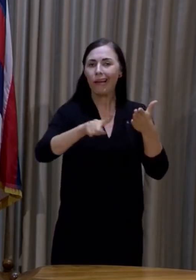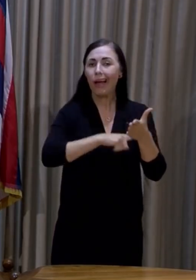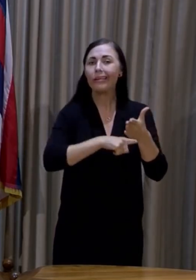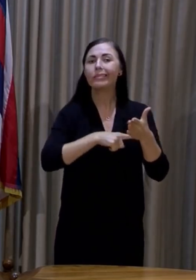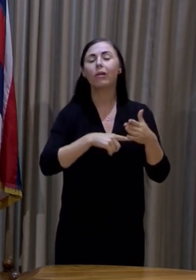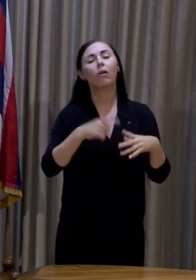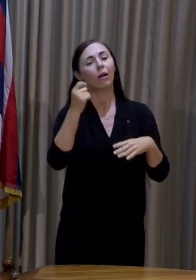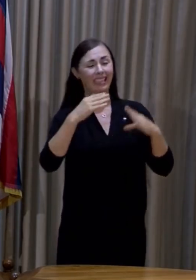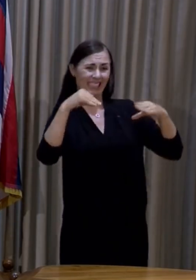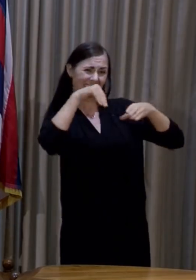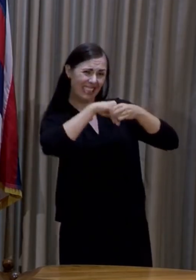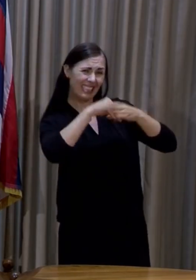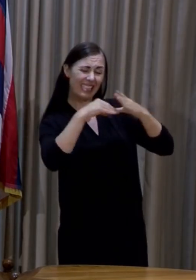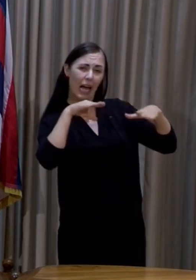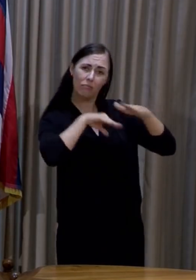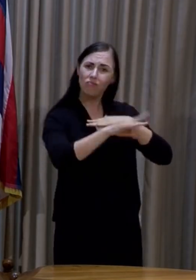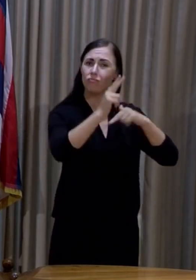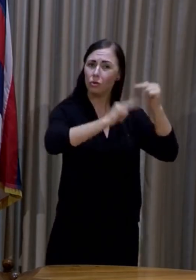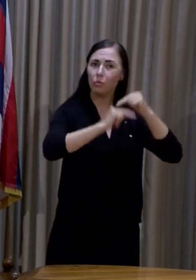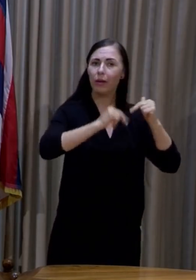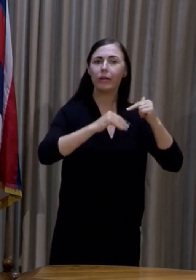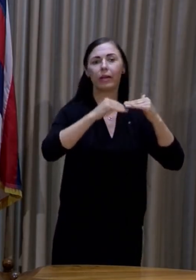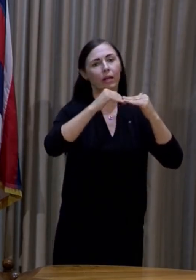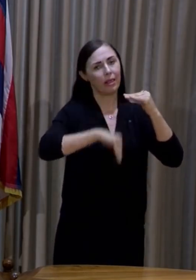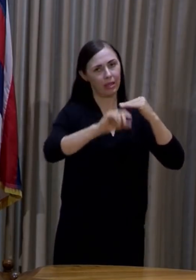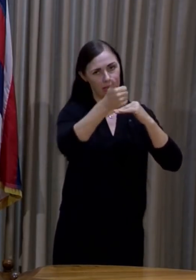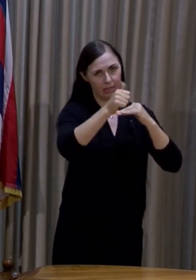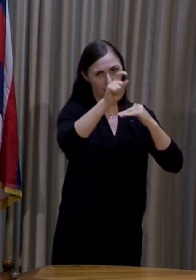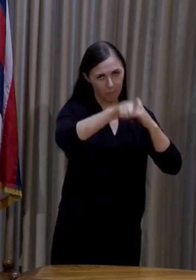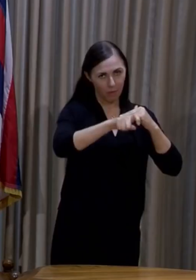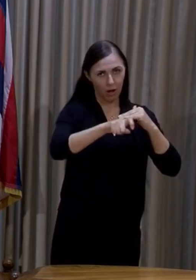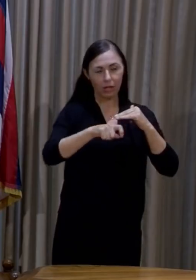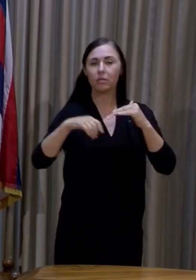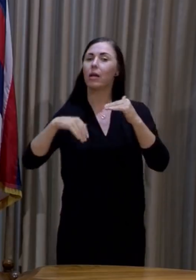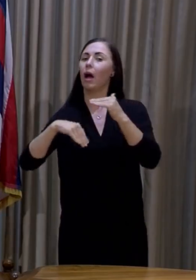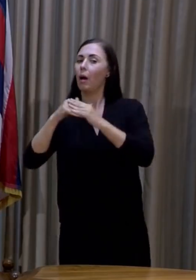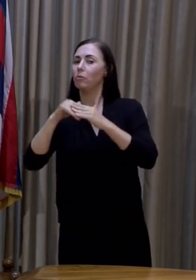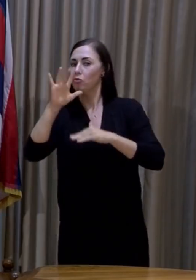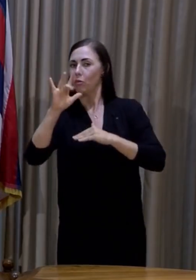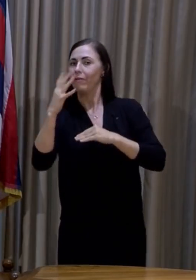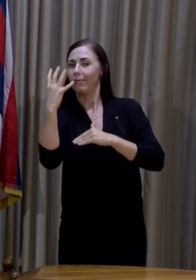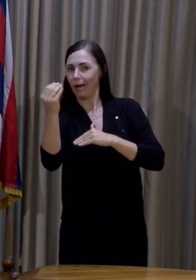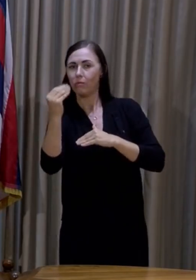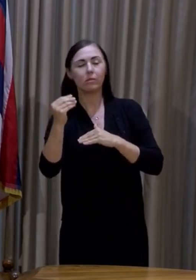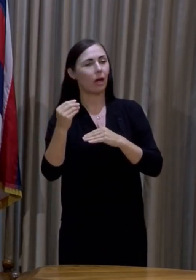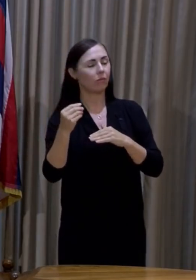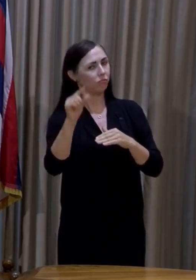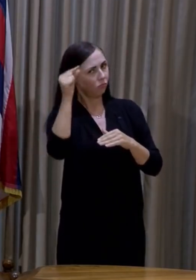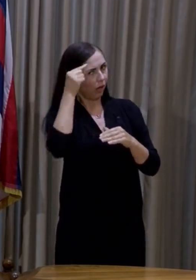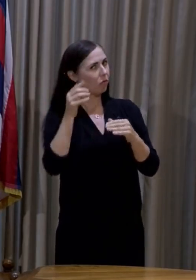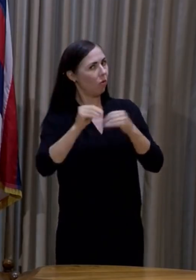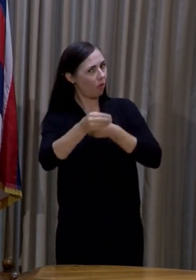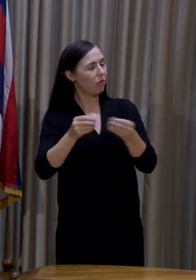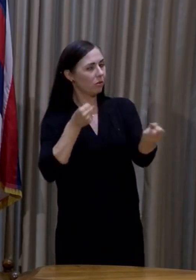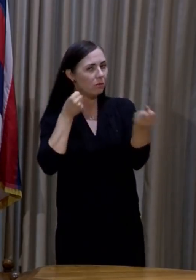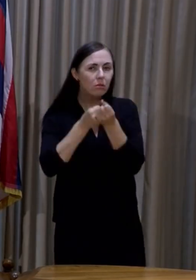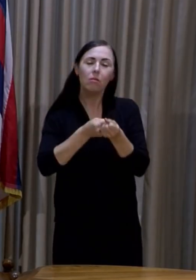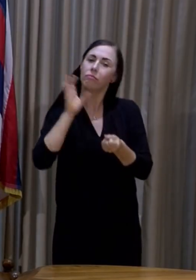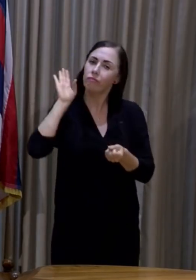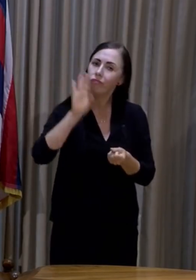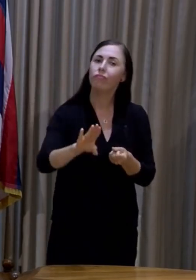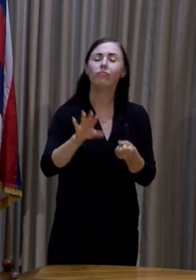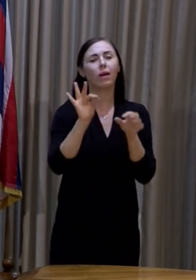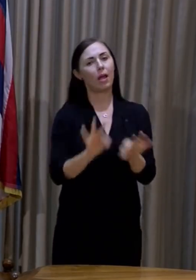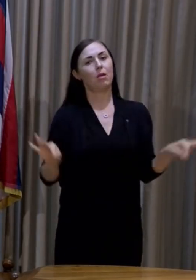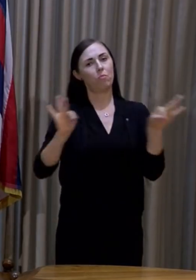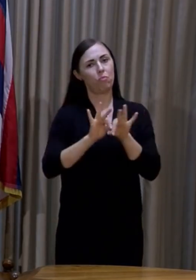indoors and 25 outdoors. We fully support that action. And we know that we need to take